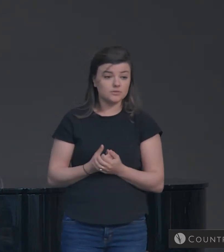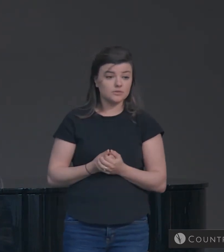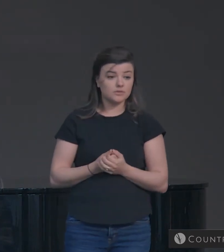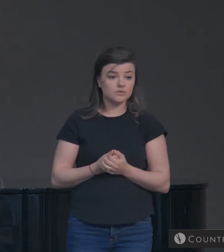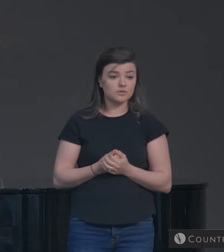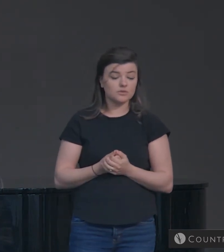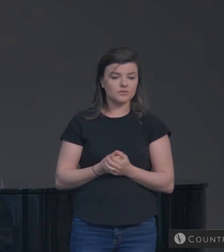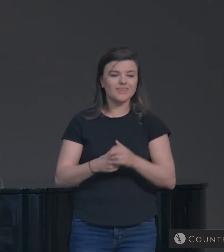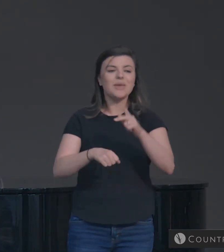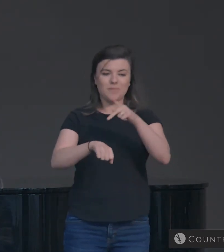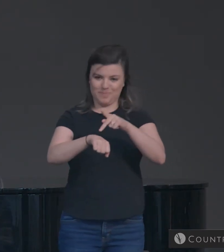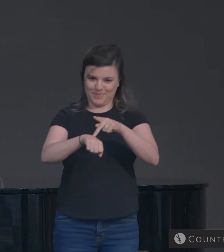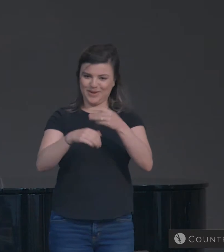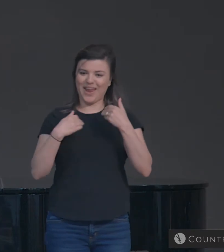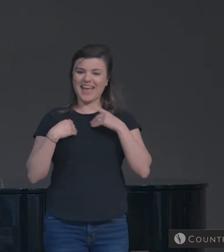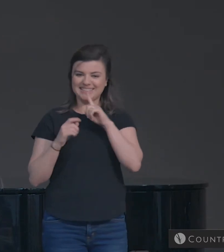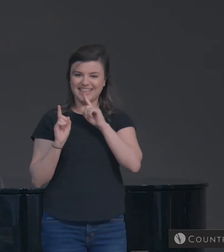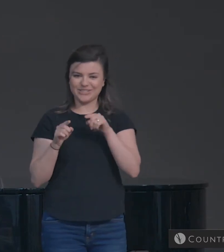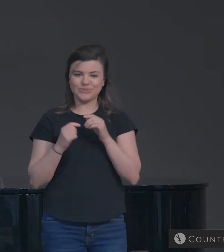Peter has an answer.